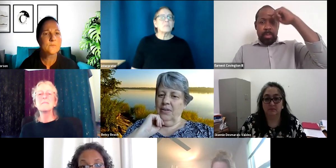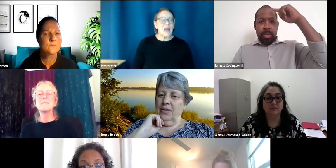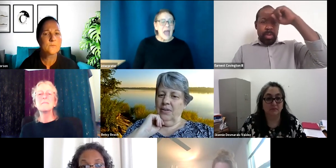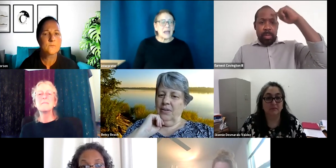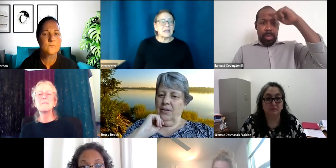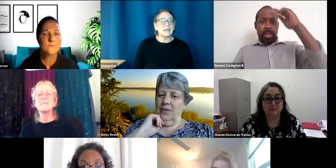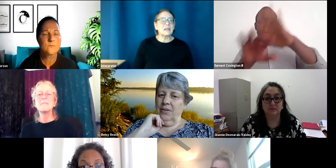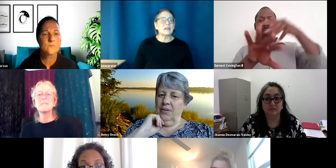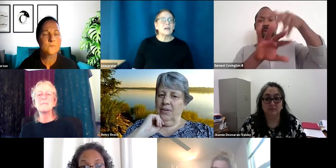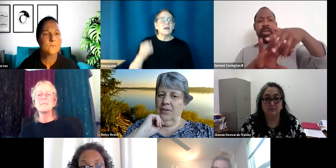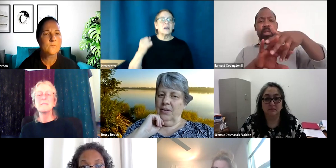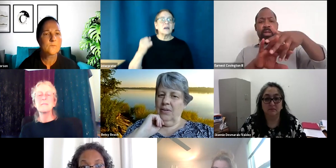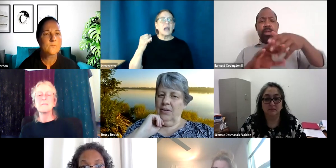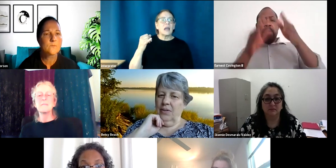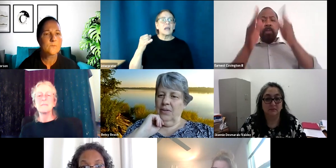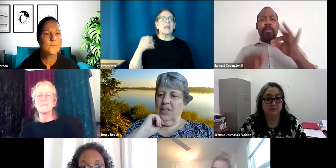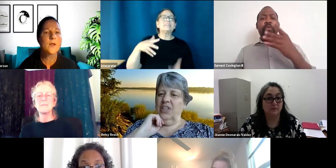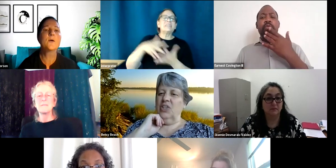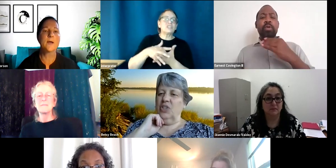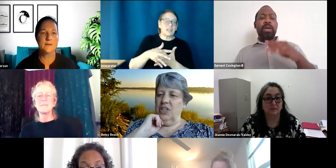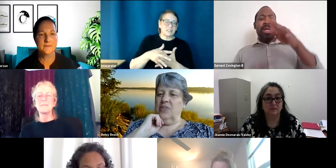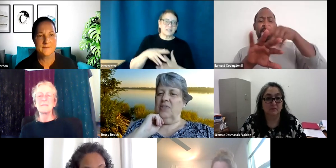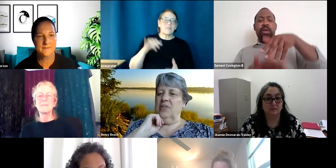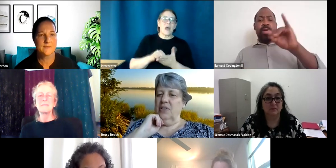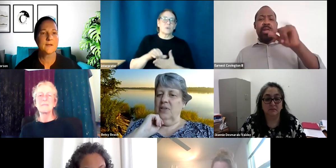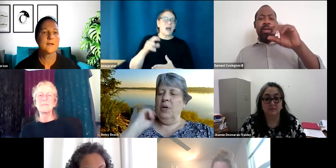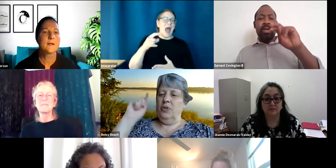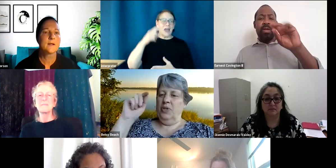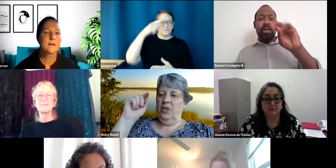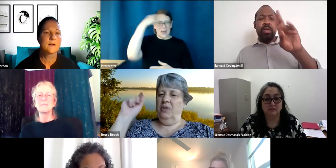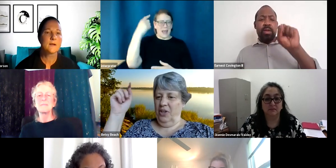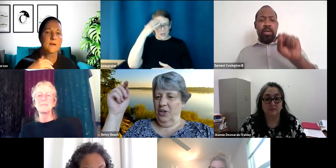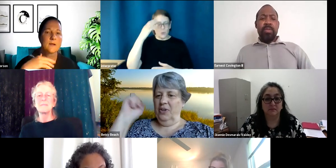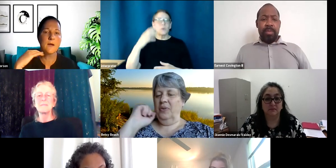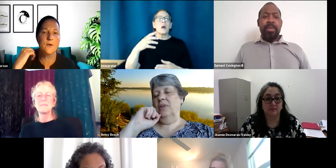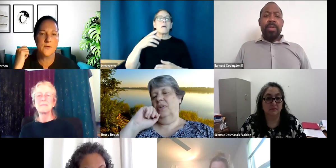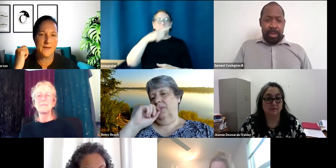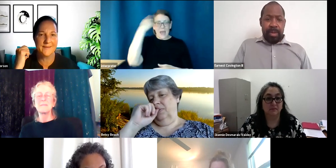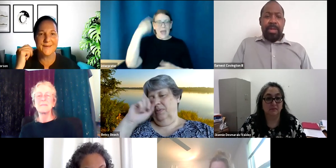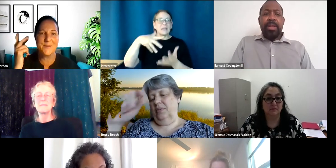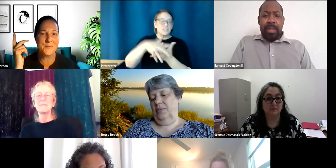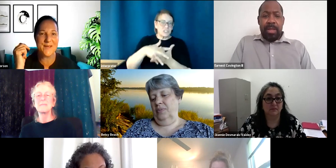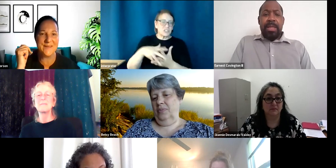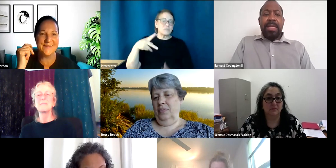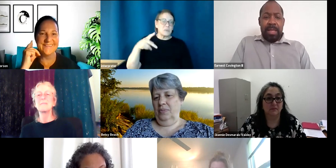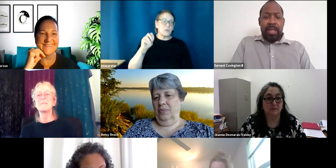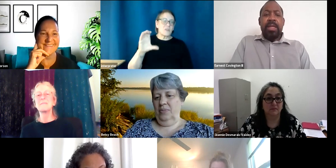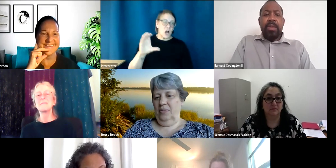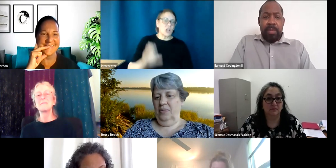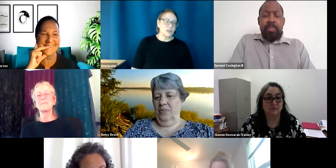Black. Indigenous. Indigenous. Person of color. Okay. Black indigenous people of color.